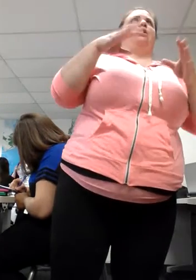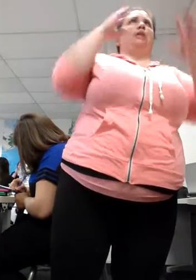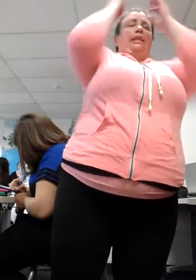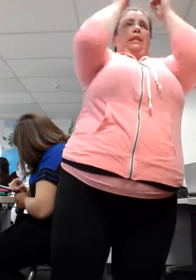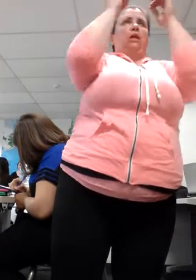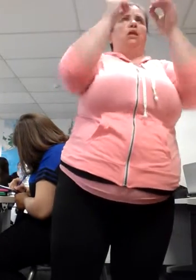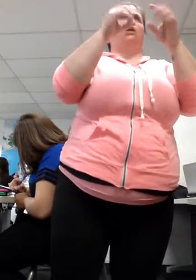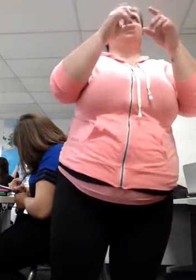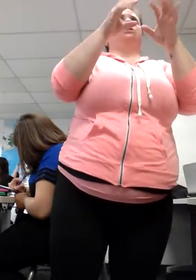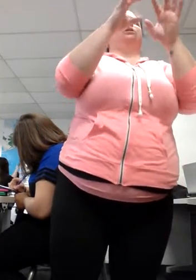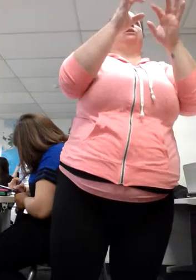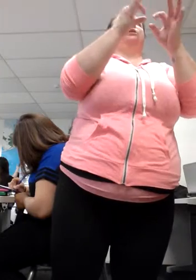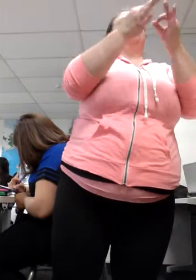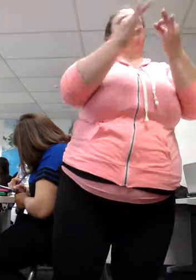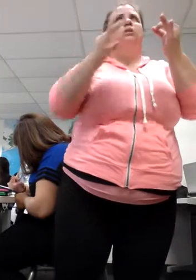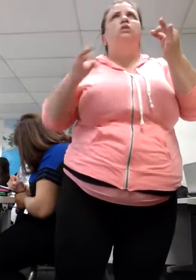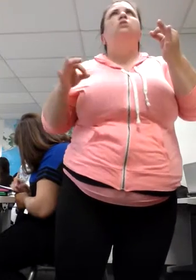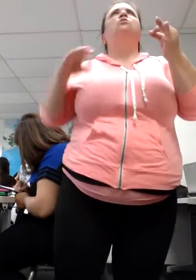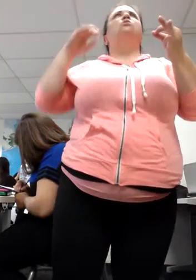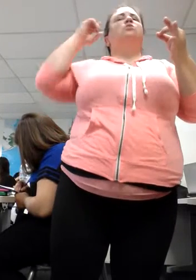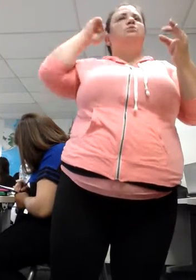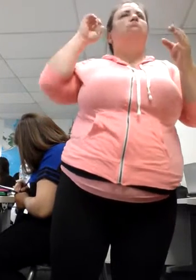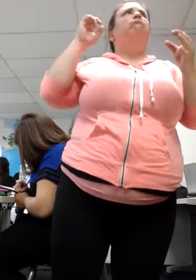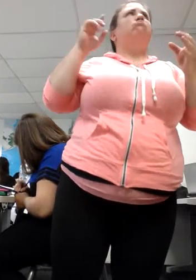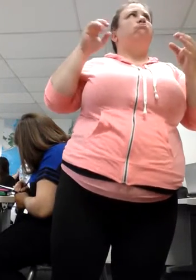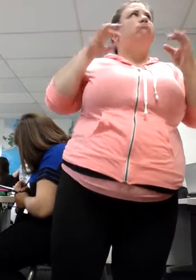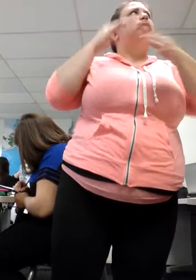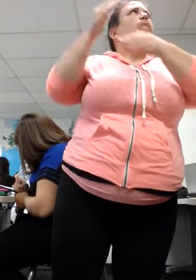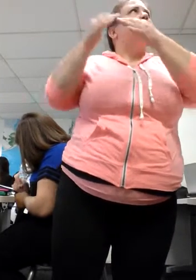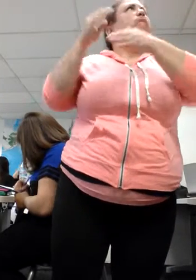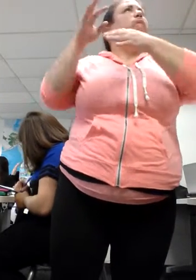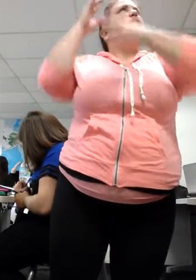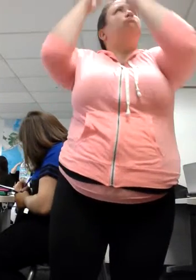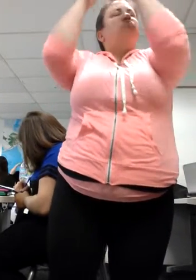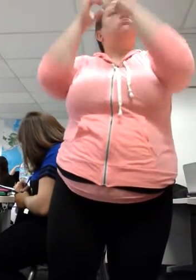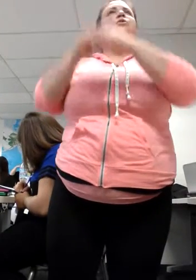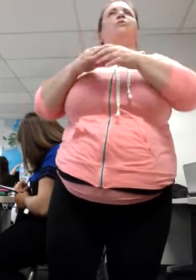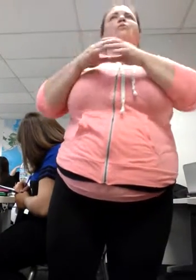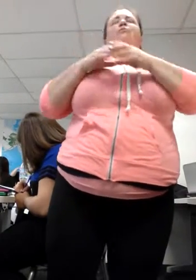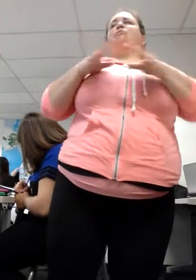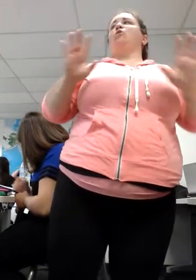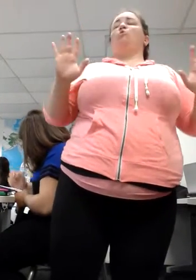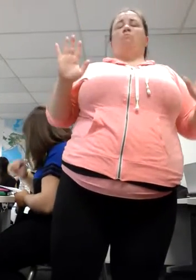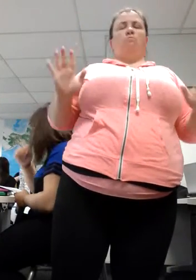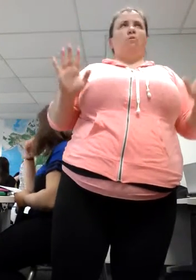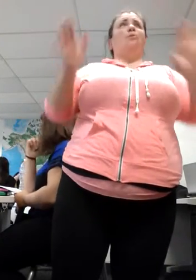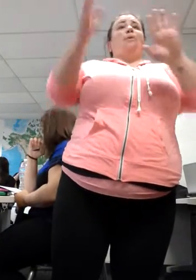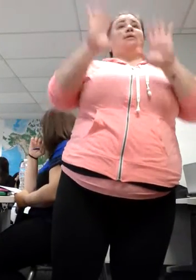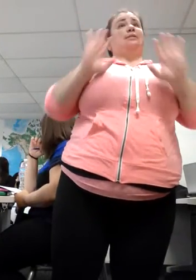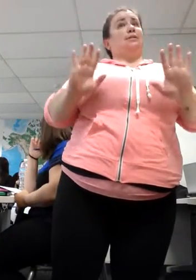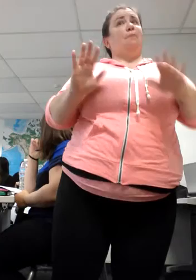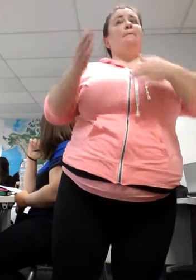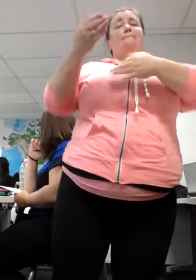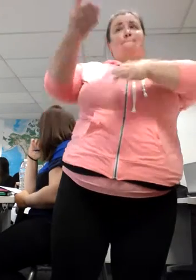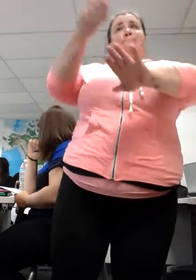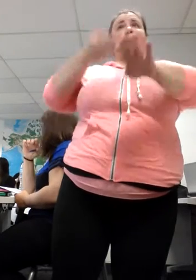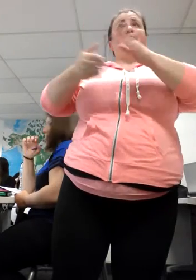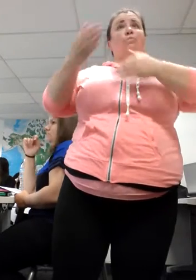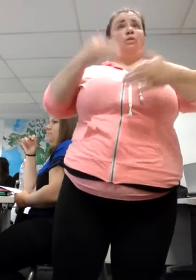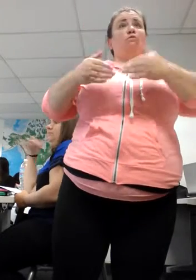reformulate it in our head. We haven't picked up our hands yet, we're not signing yet. What is the ASL sentence that I'm going to